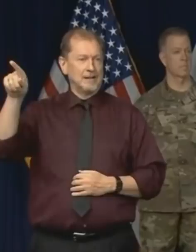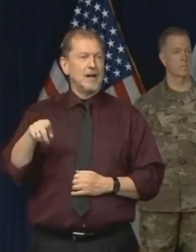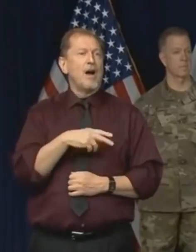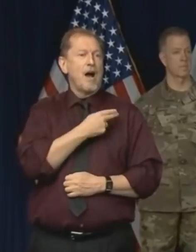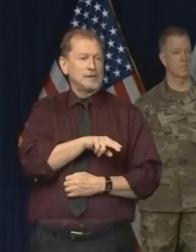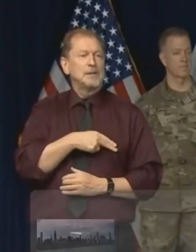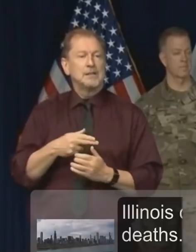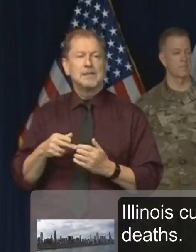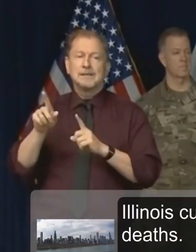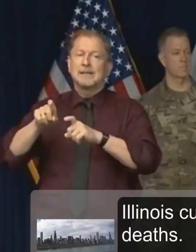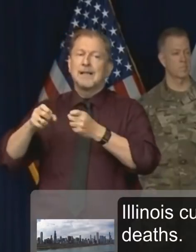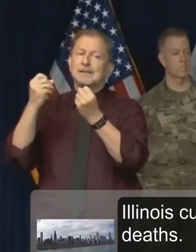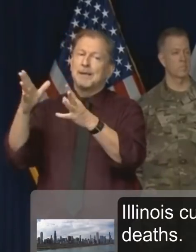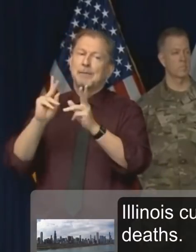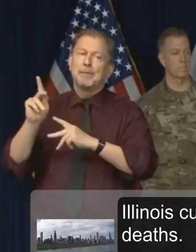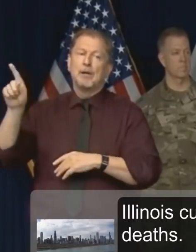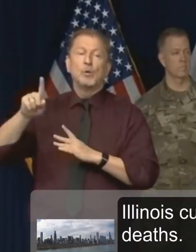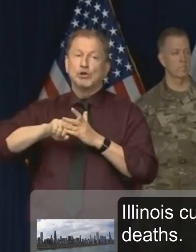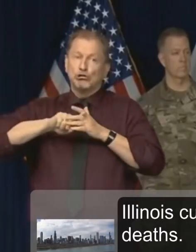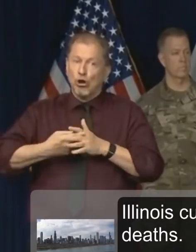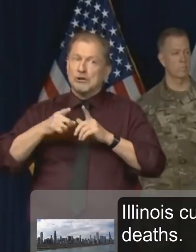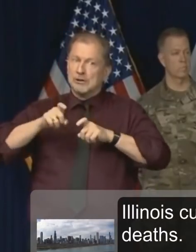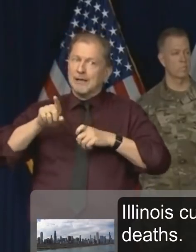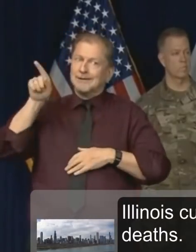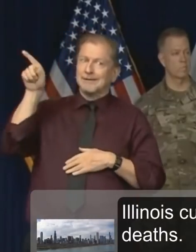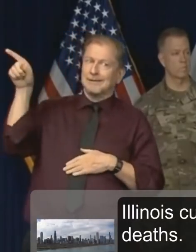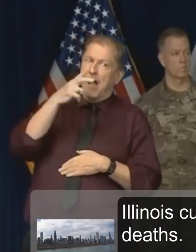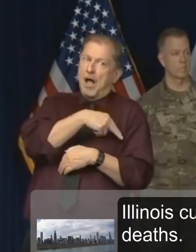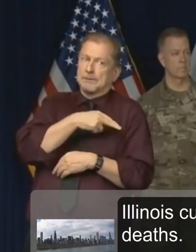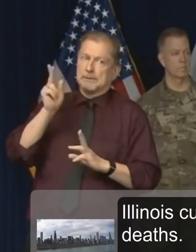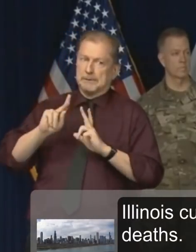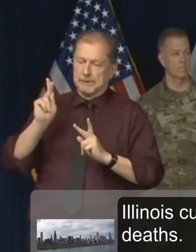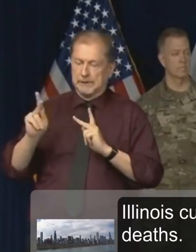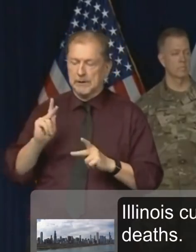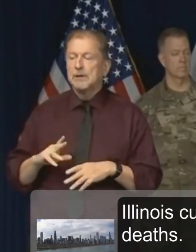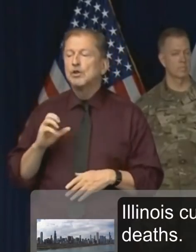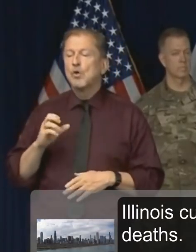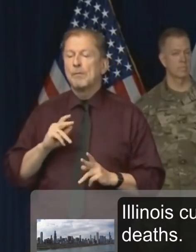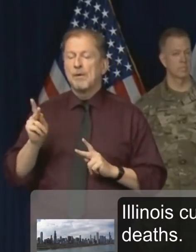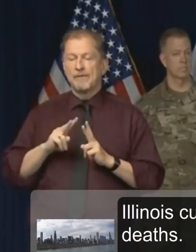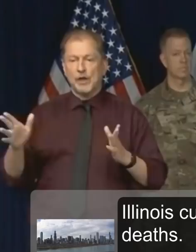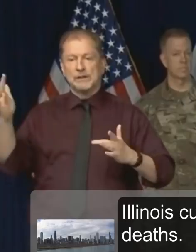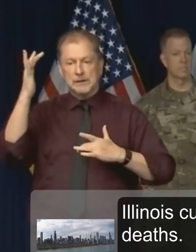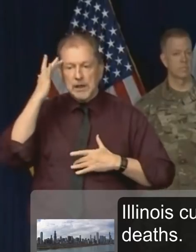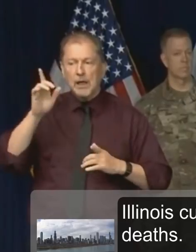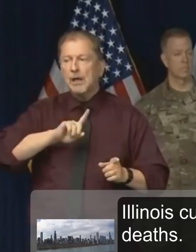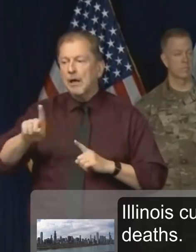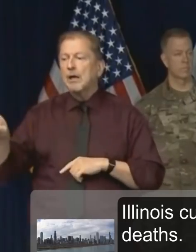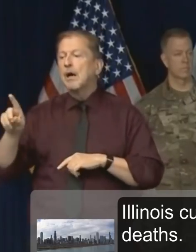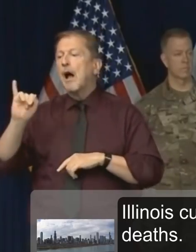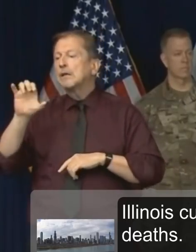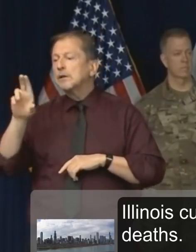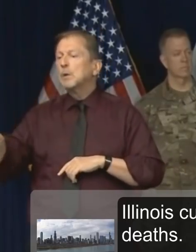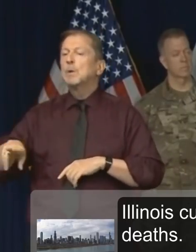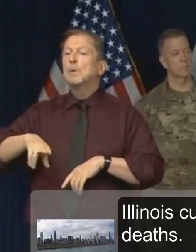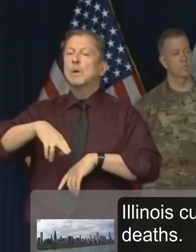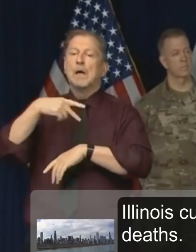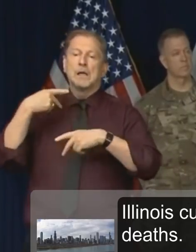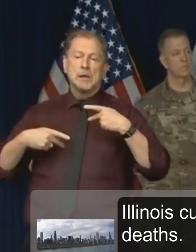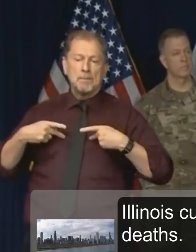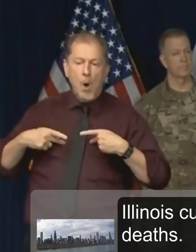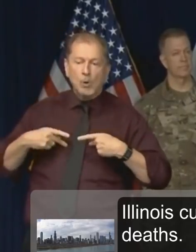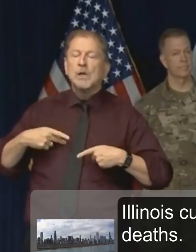would get tested. Like, that was one of our prioritized groups, people who are very sick, who are in the hospital, who are ICU, who have pneumonia.